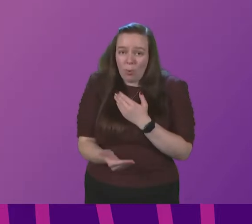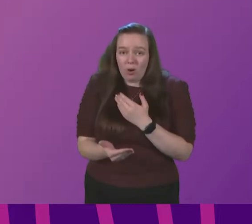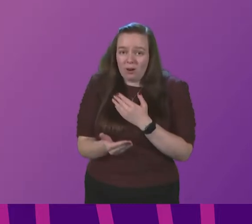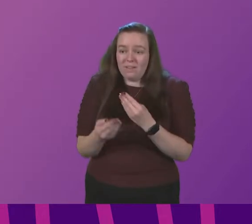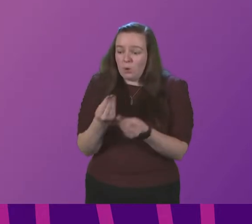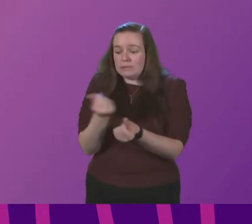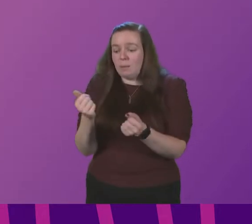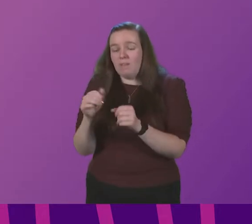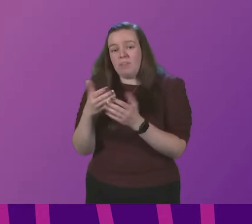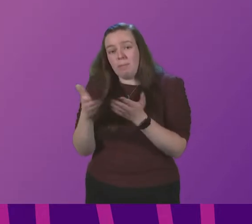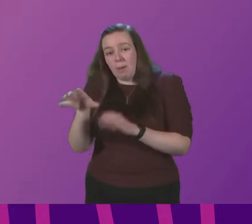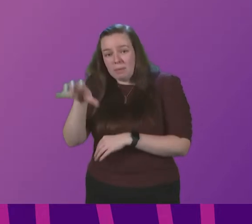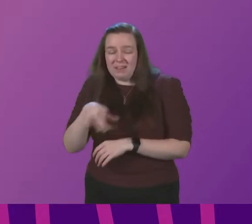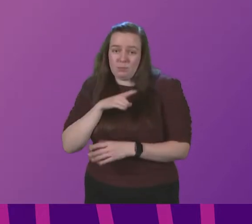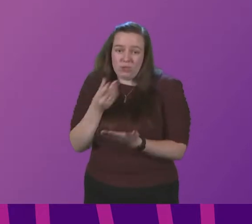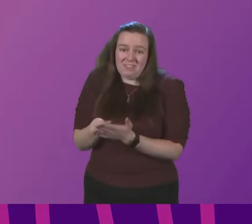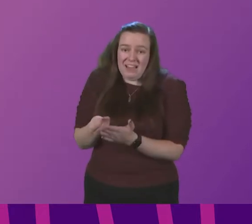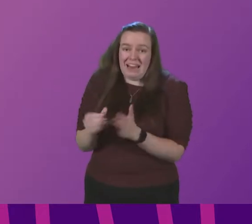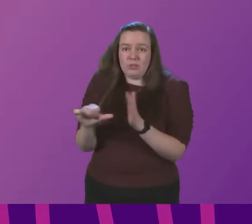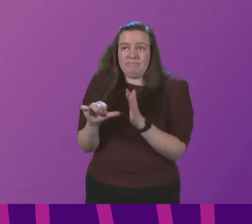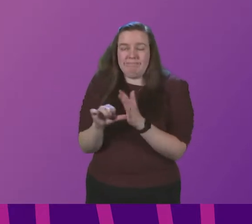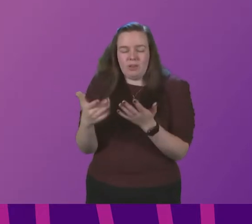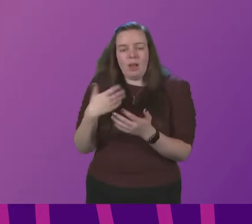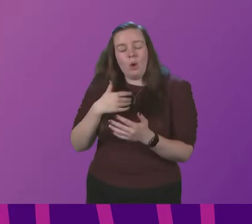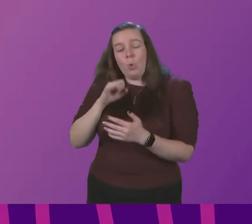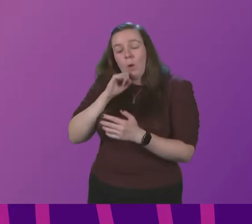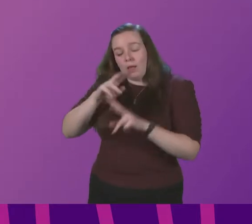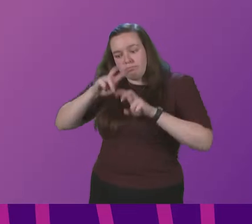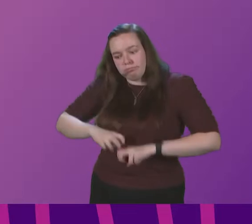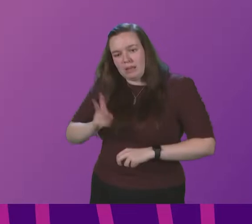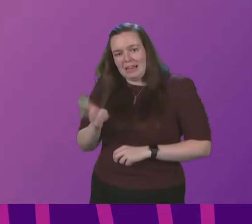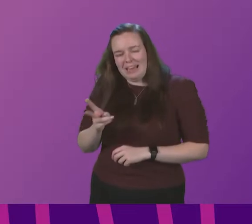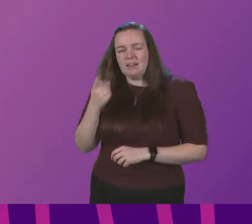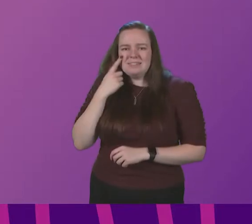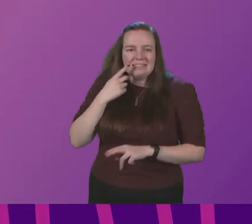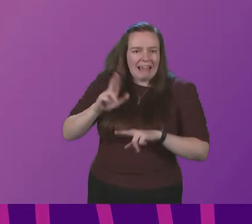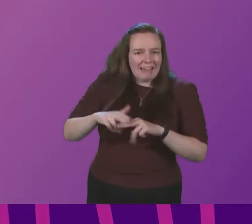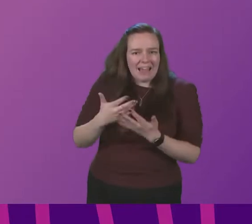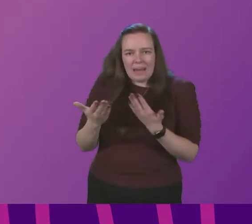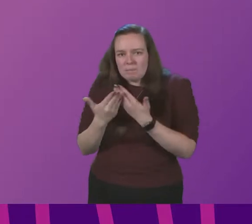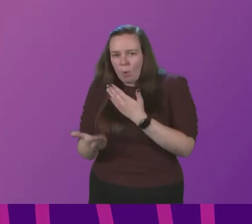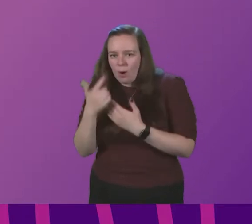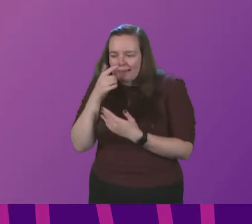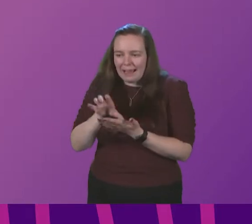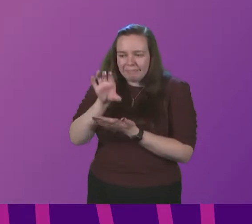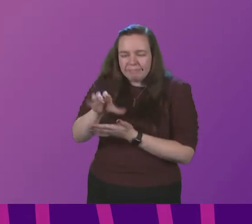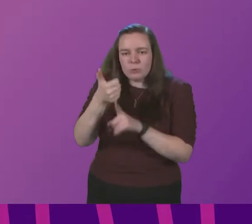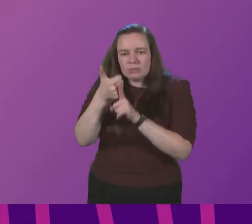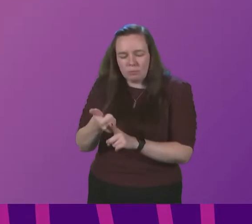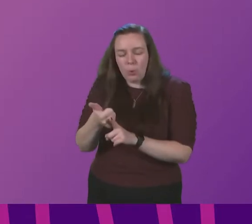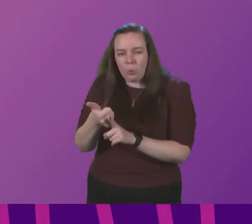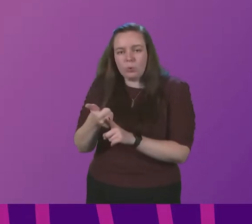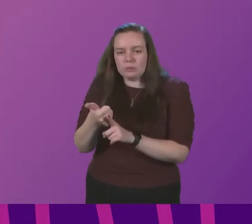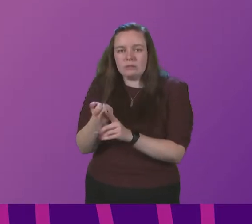some of the public places for financial reasons although as I have said we will look again at that to see if there is any more we can do to support